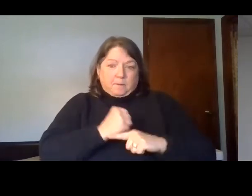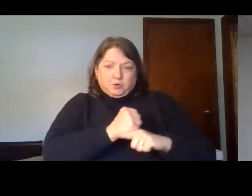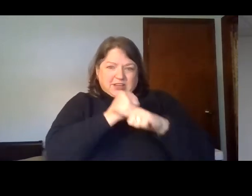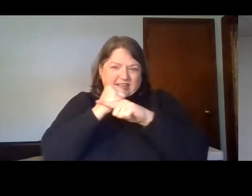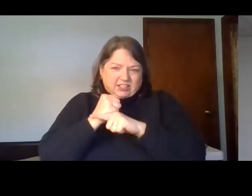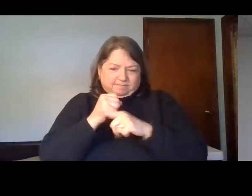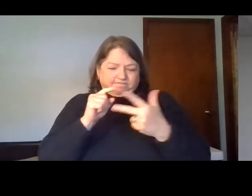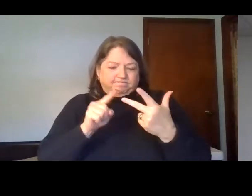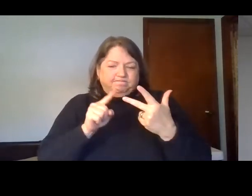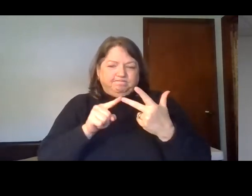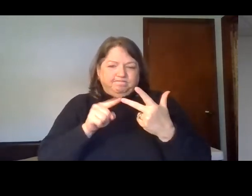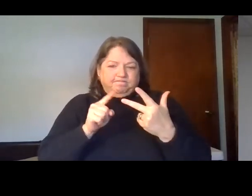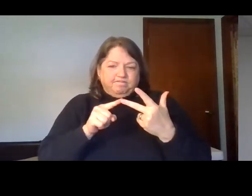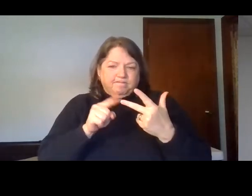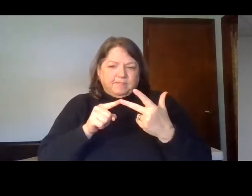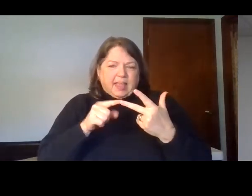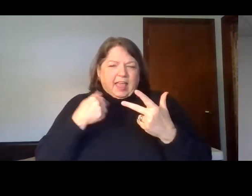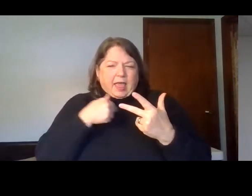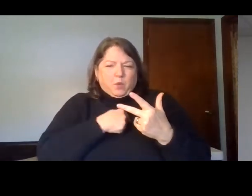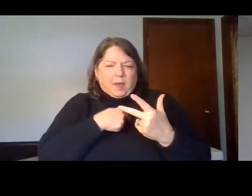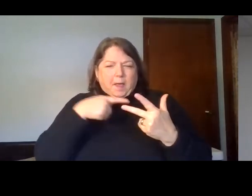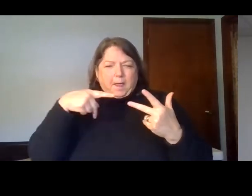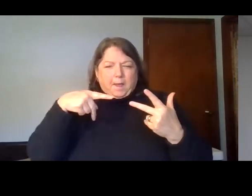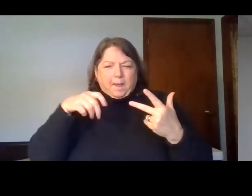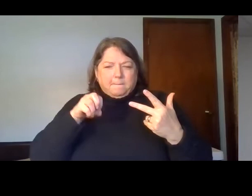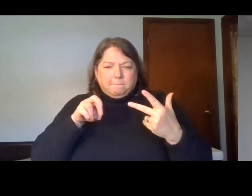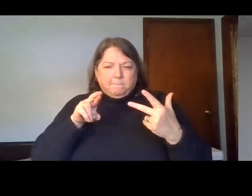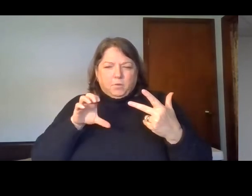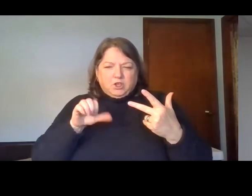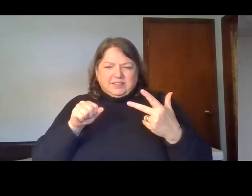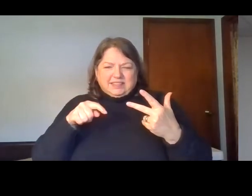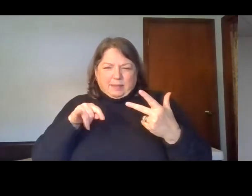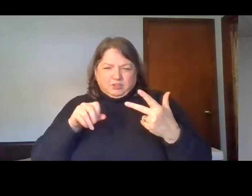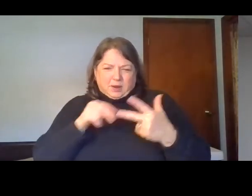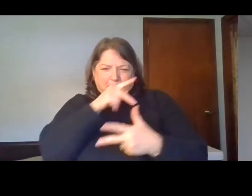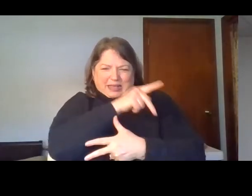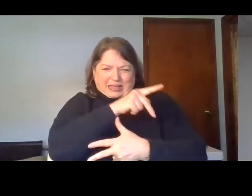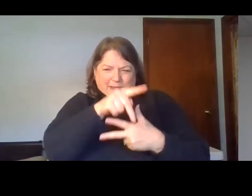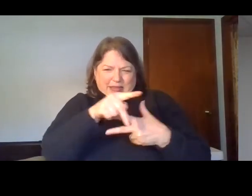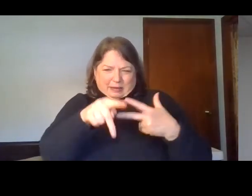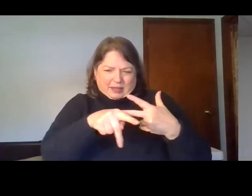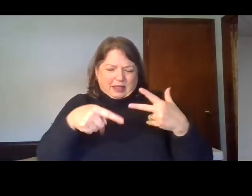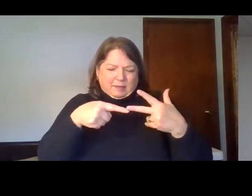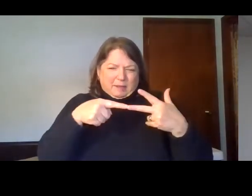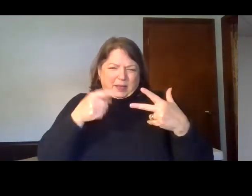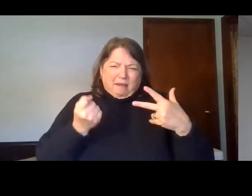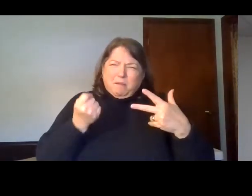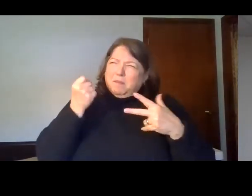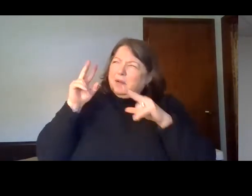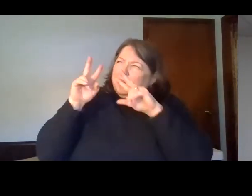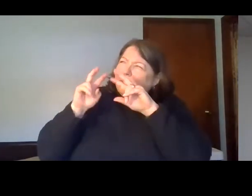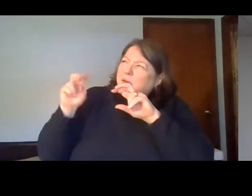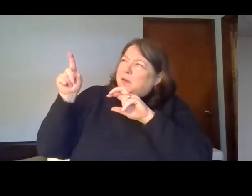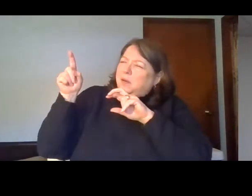let's talk about the perception of God. It's the last part of verse 7. Again, he says the Lord is good a refuge in times of